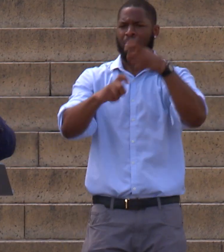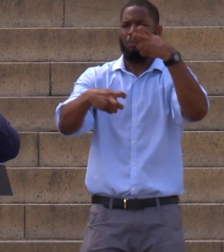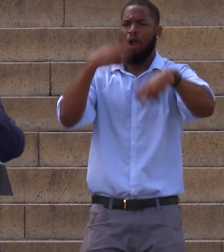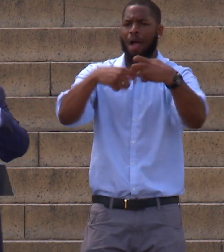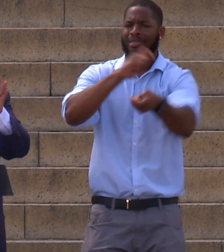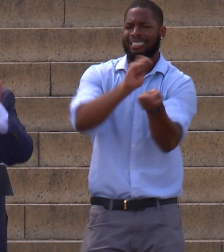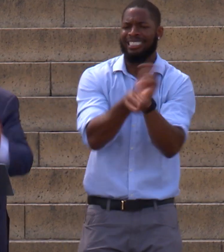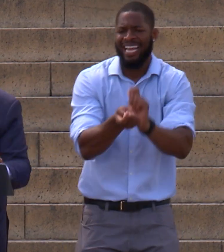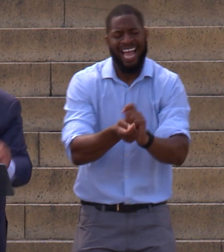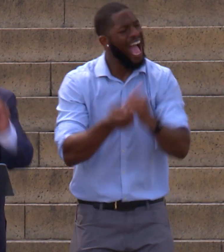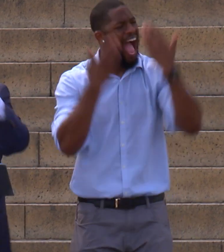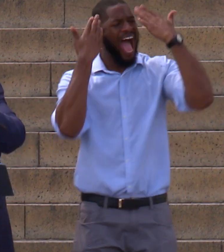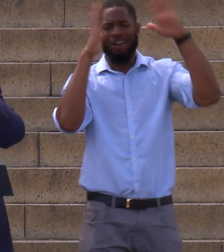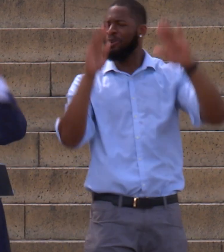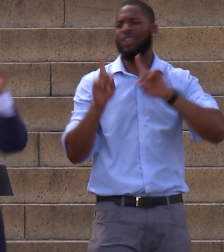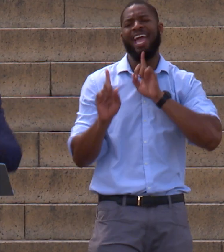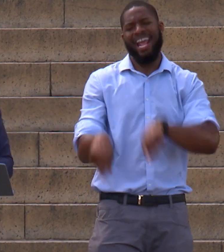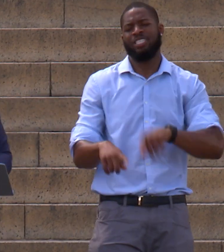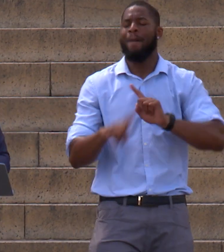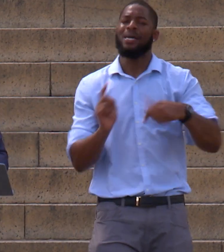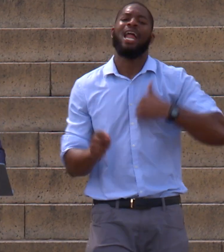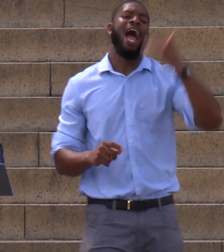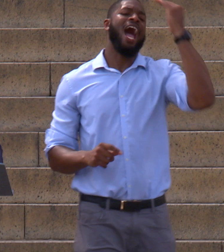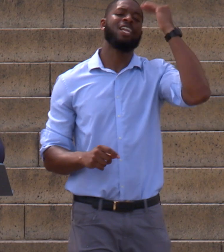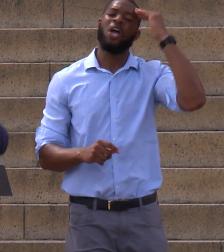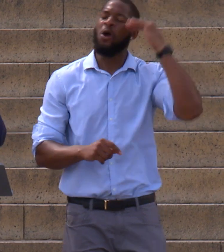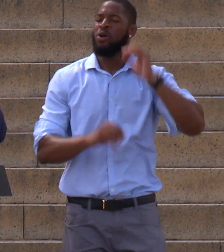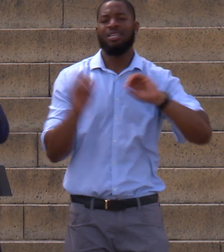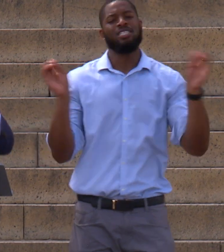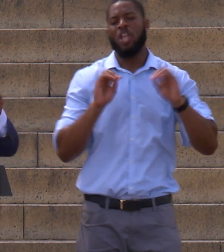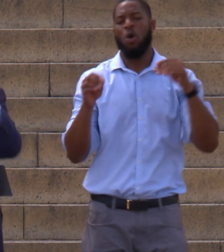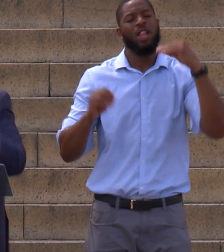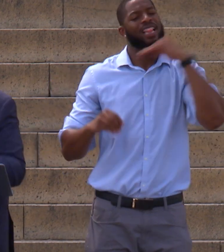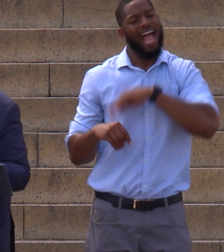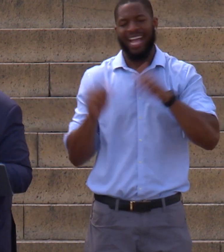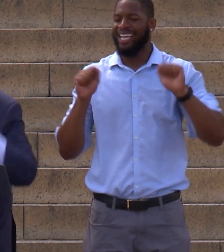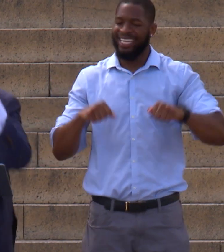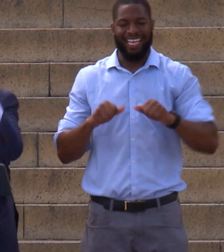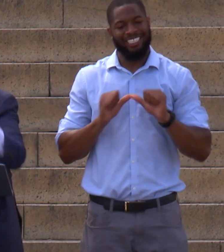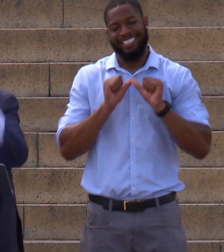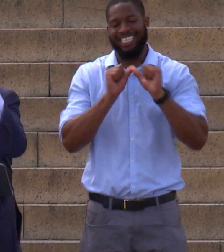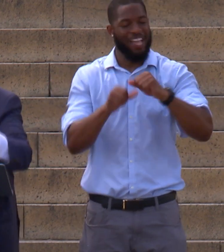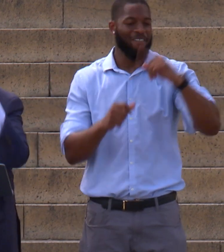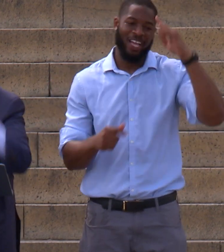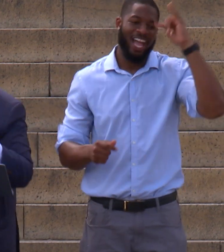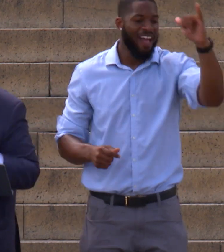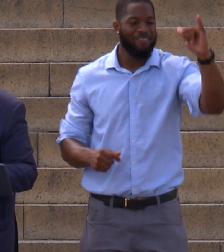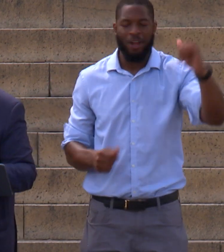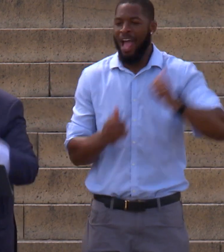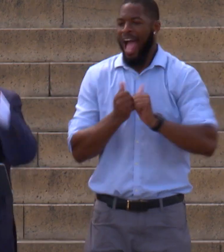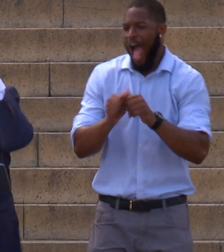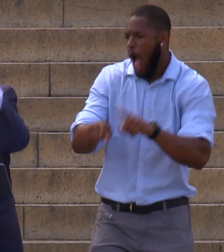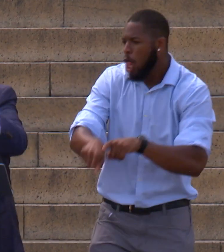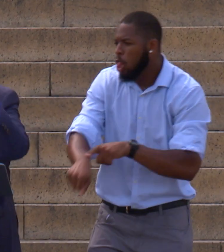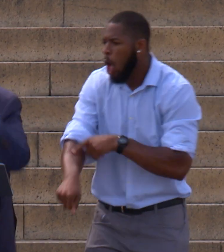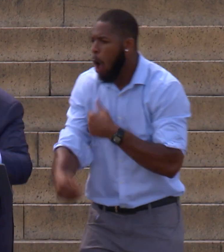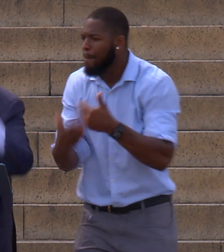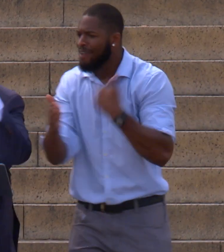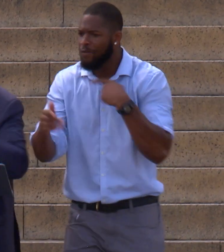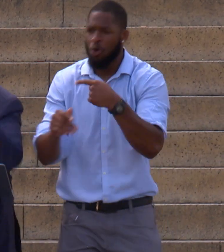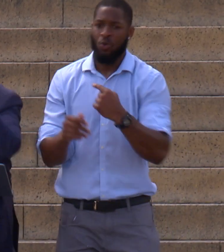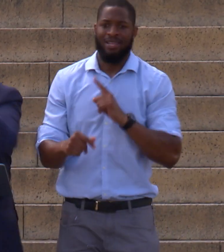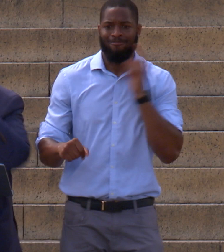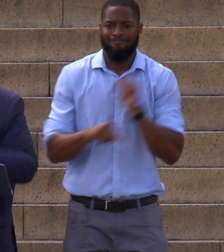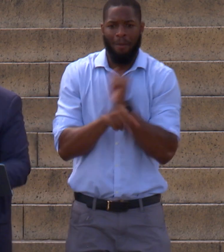be. But what I do know is no lie can last ever. How long, you may ask, it be before we get our freedom? I don't